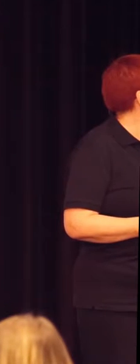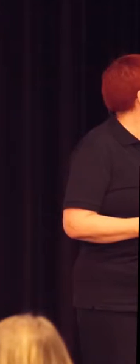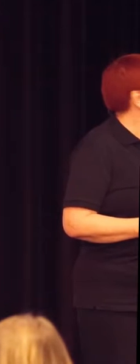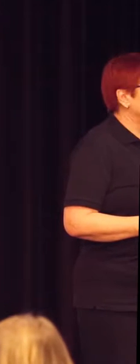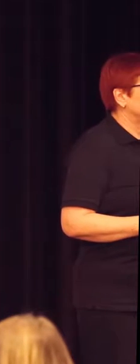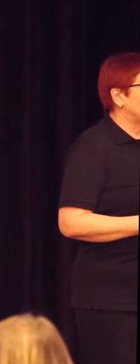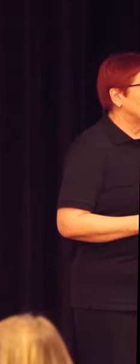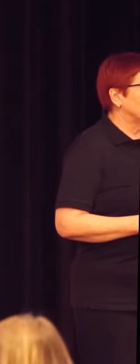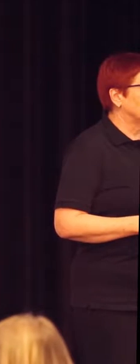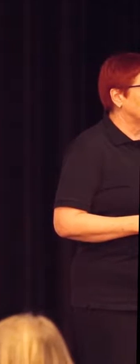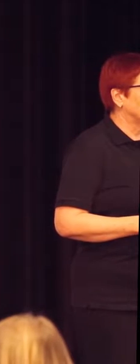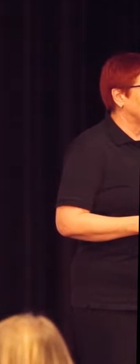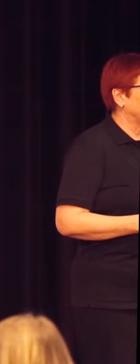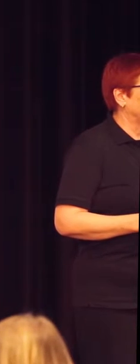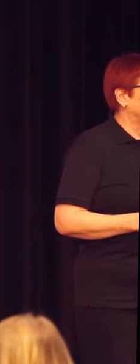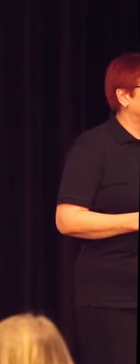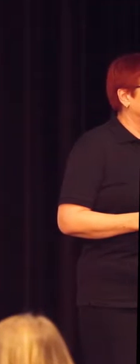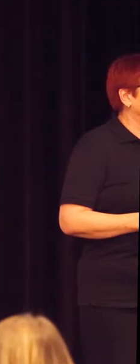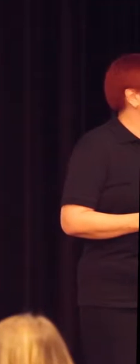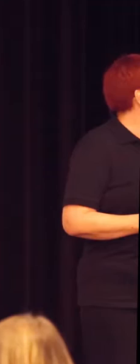They're stepped. They're stepped.